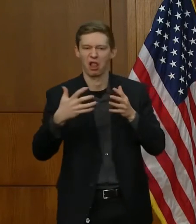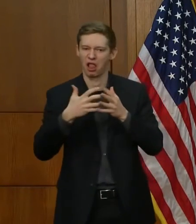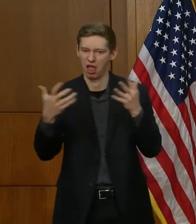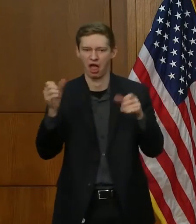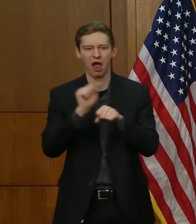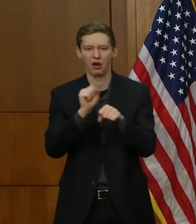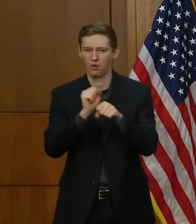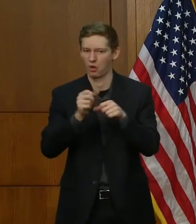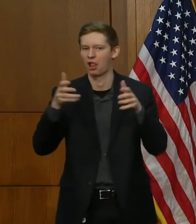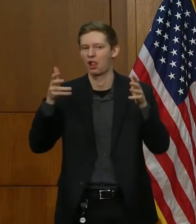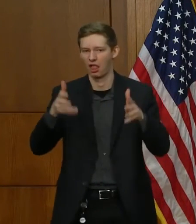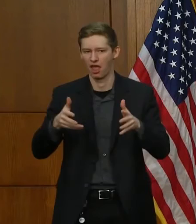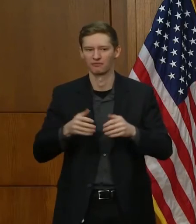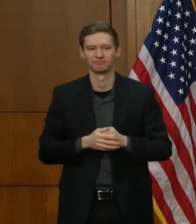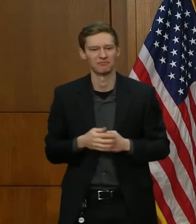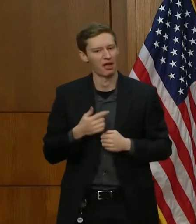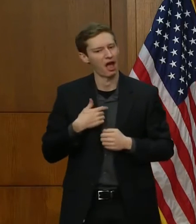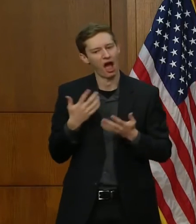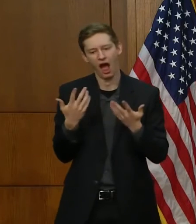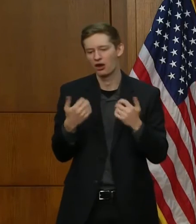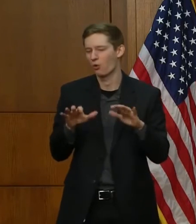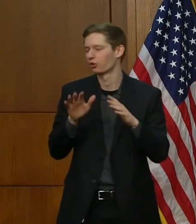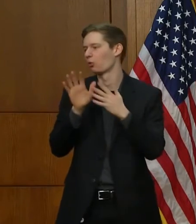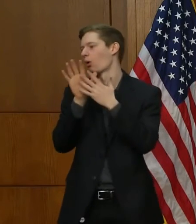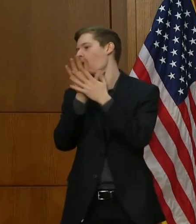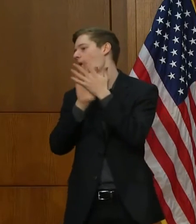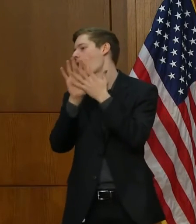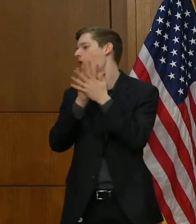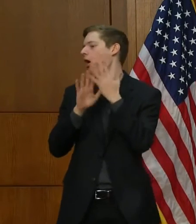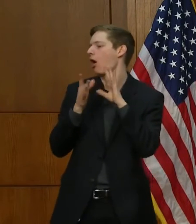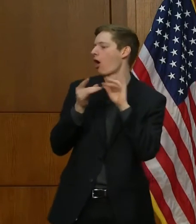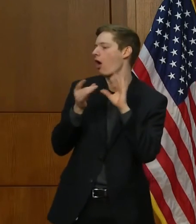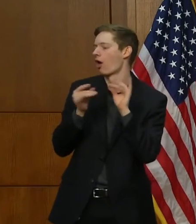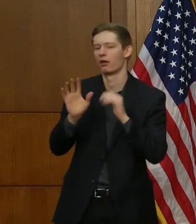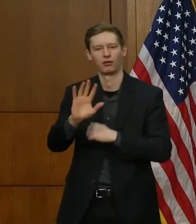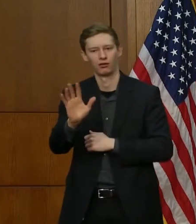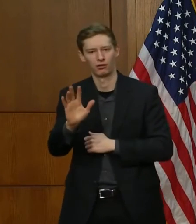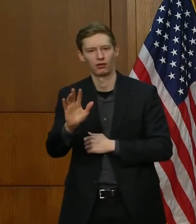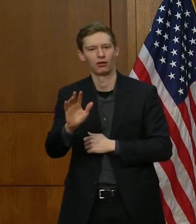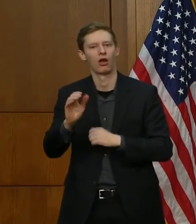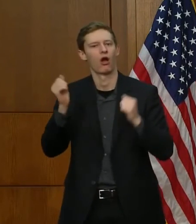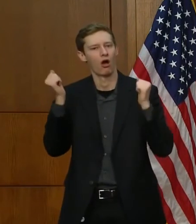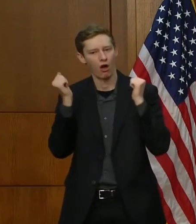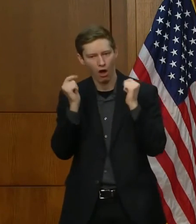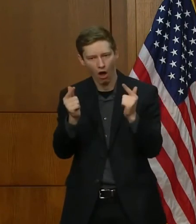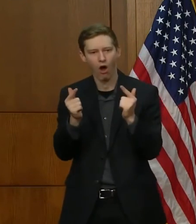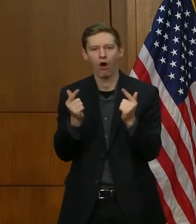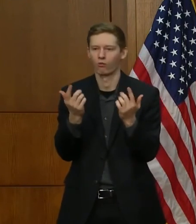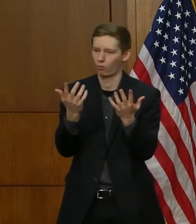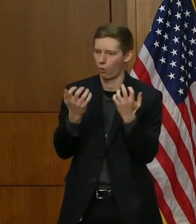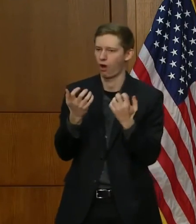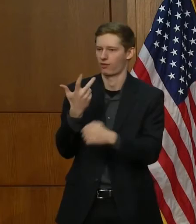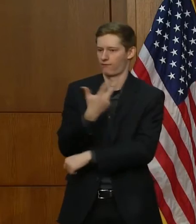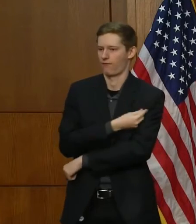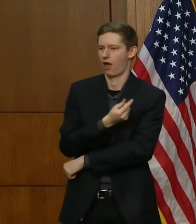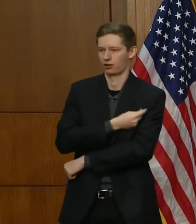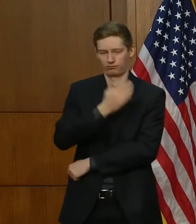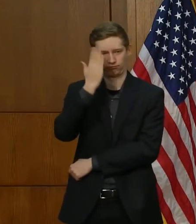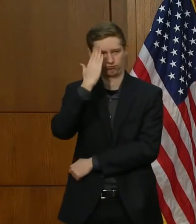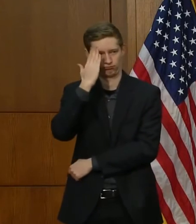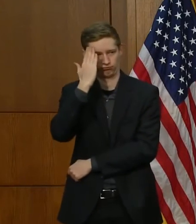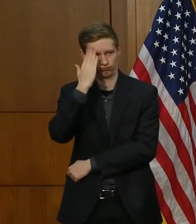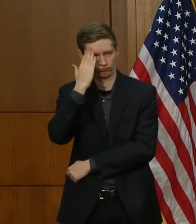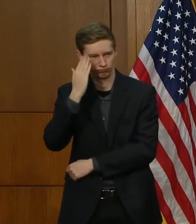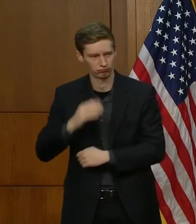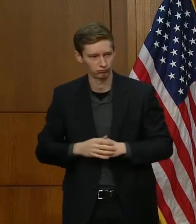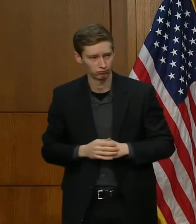sugarcoat that because I know everyone everyone is feeling impatient. It's hard to know that you